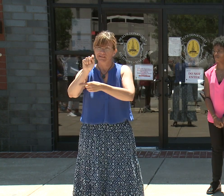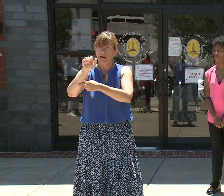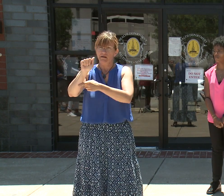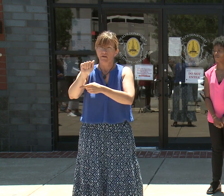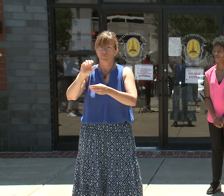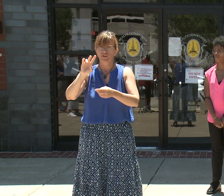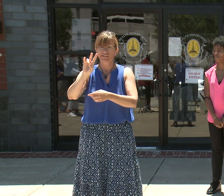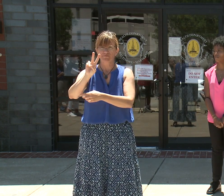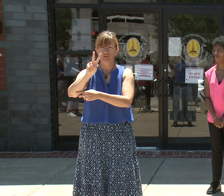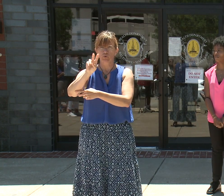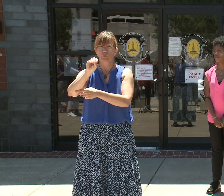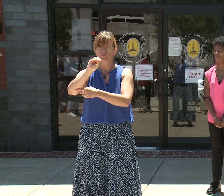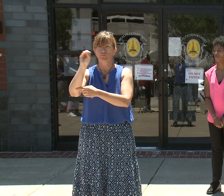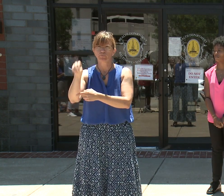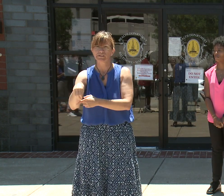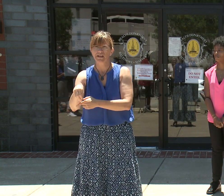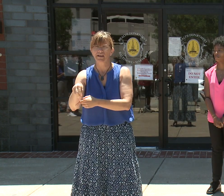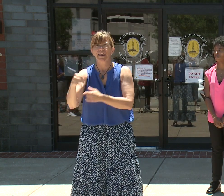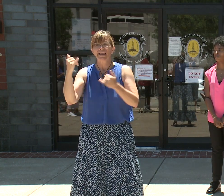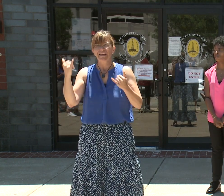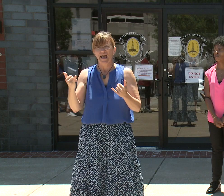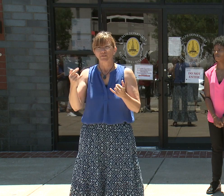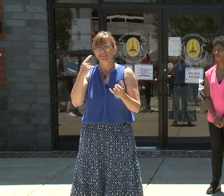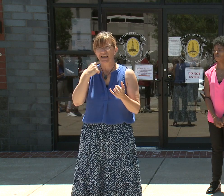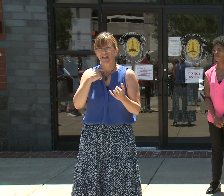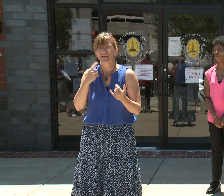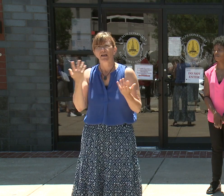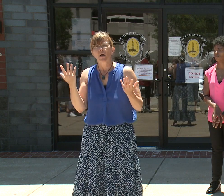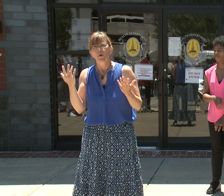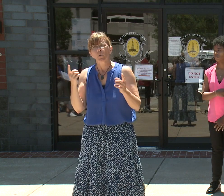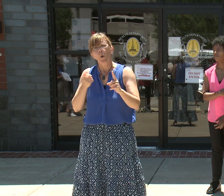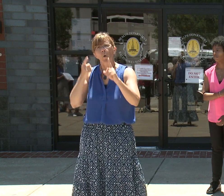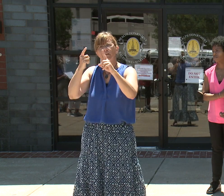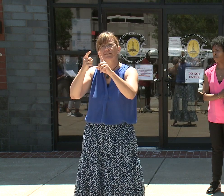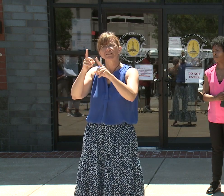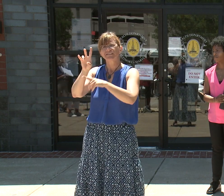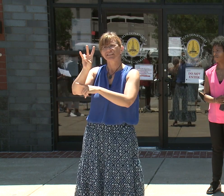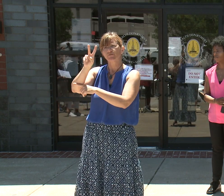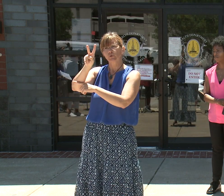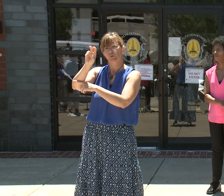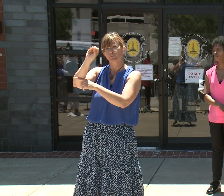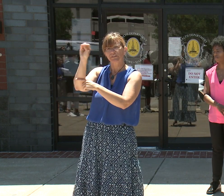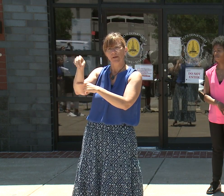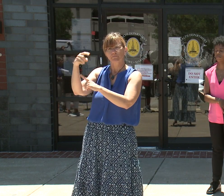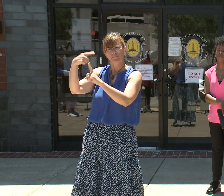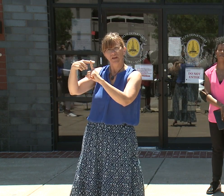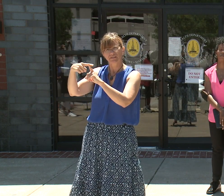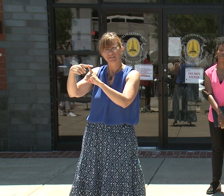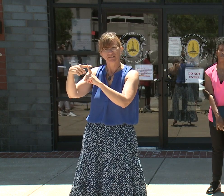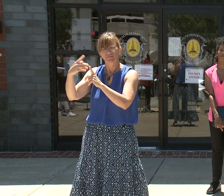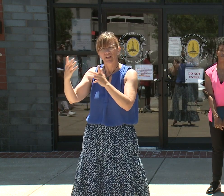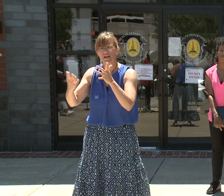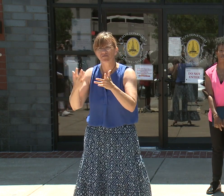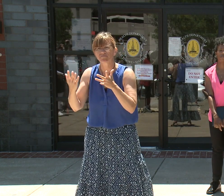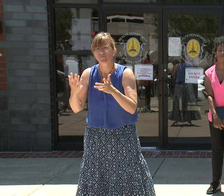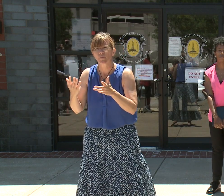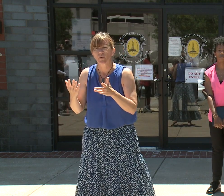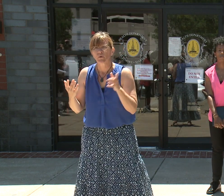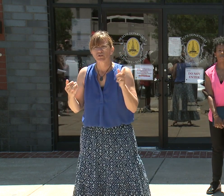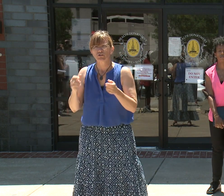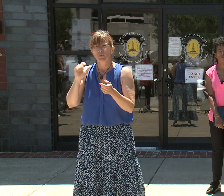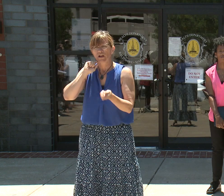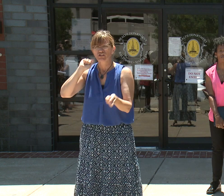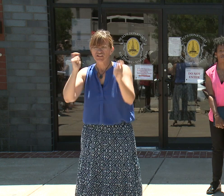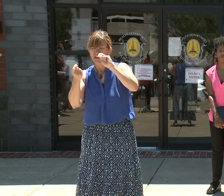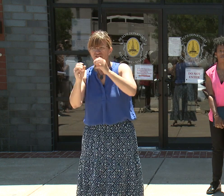leave it, let it go now? And what would you say to critics who may say you're flip-flopping? Well, it's not about flip-flopping. What